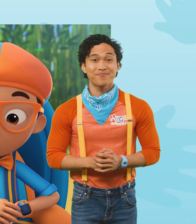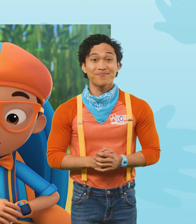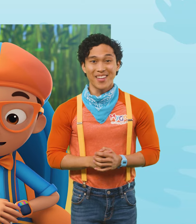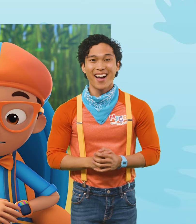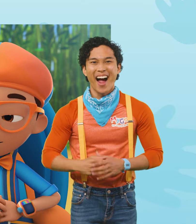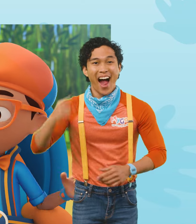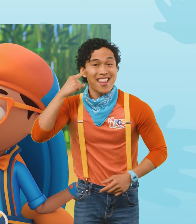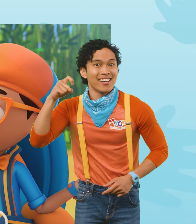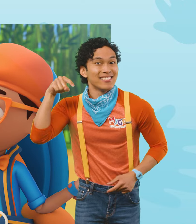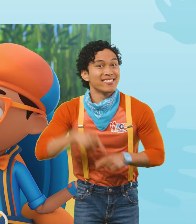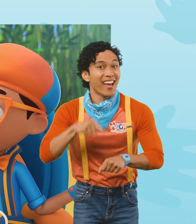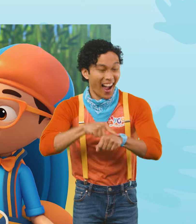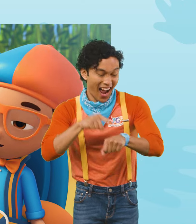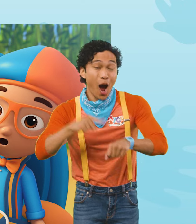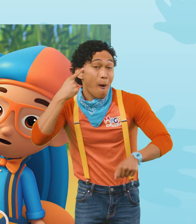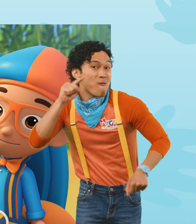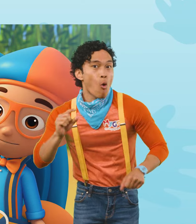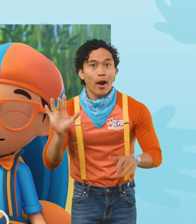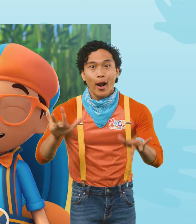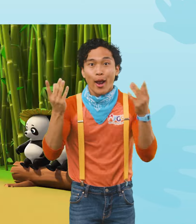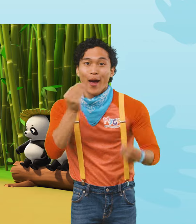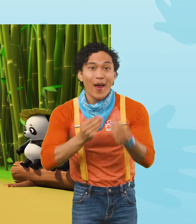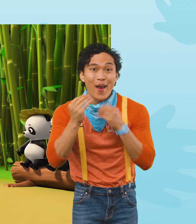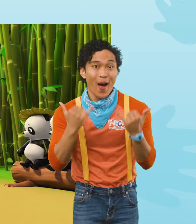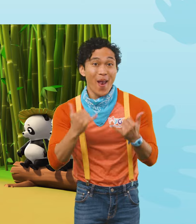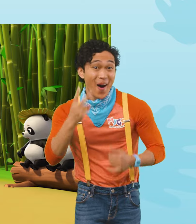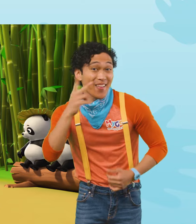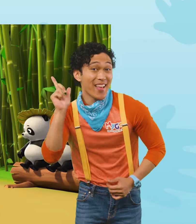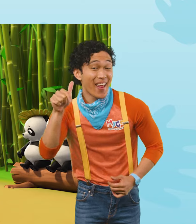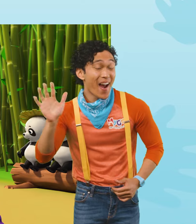I think it's time for a snack of our own! Ha-ha! See you later! Bye-bye! Bye!